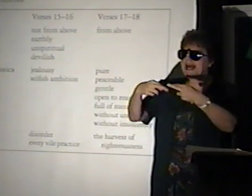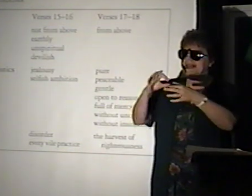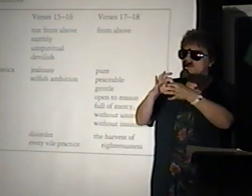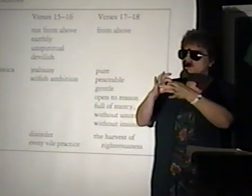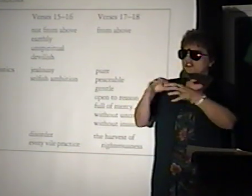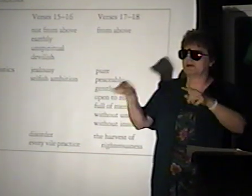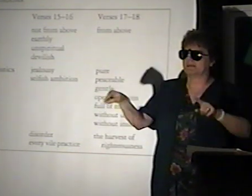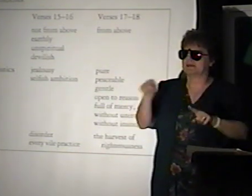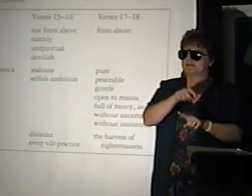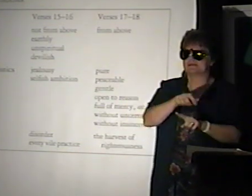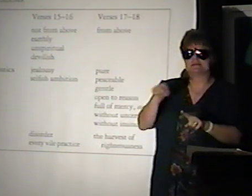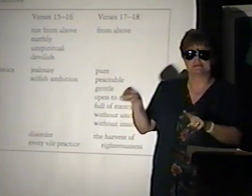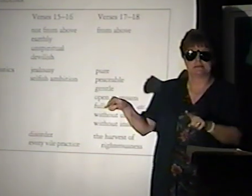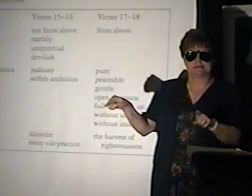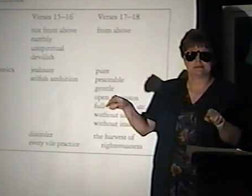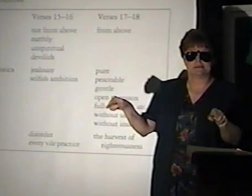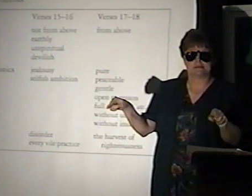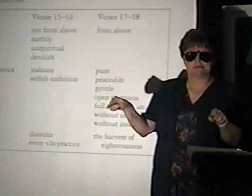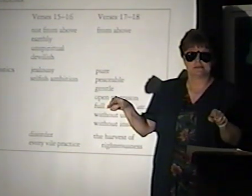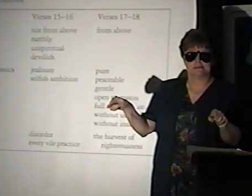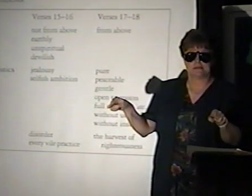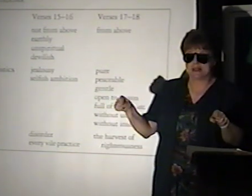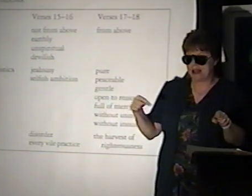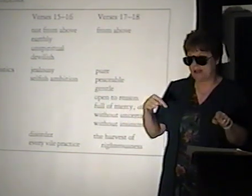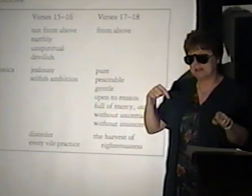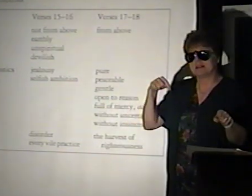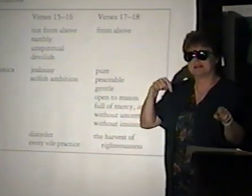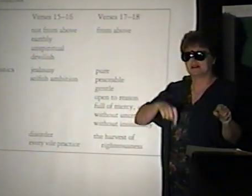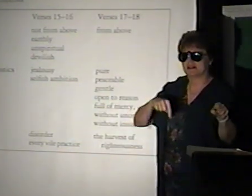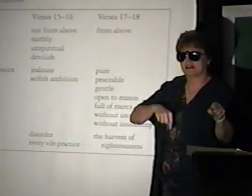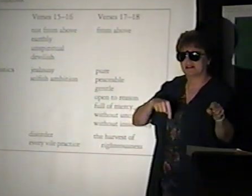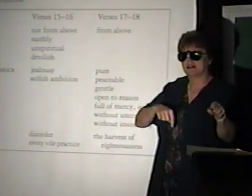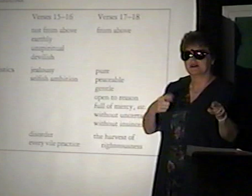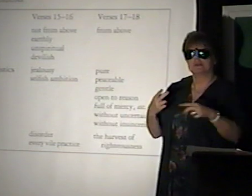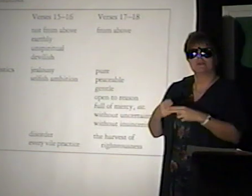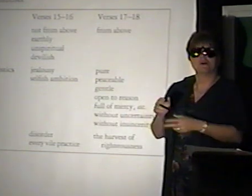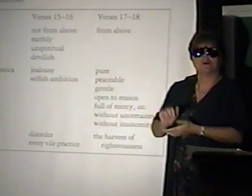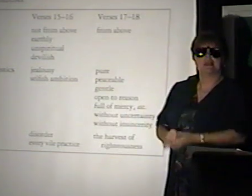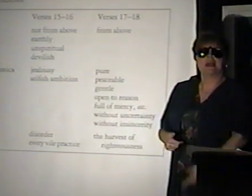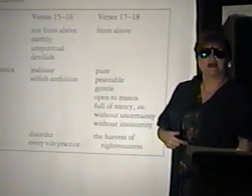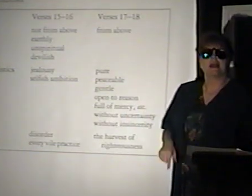relationship. Now, what do you call that?